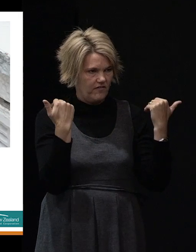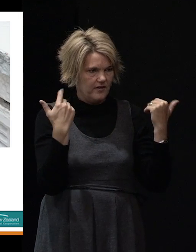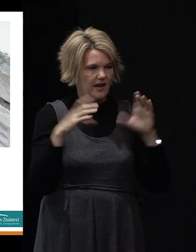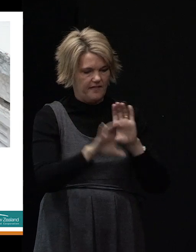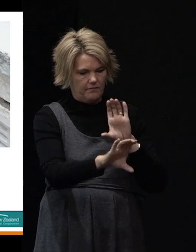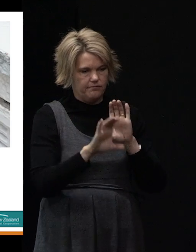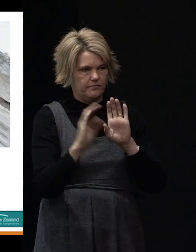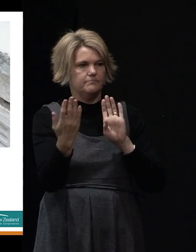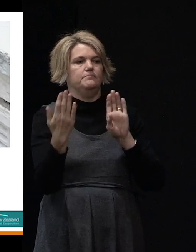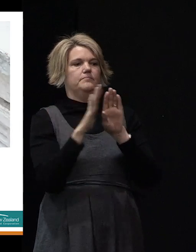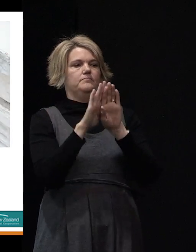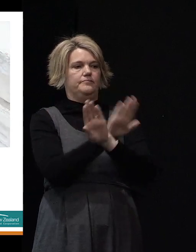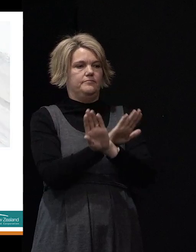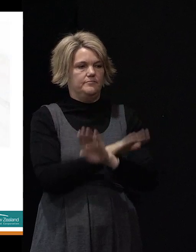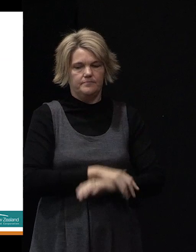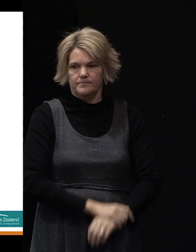true.